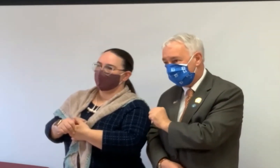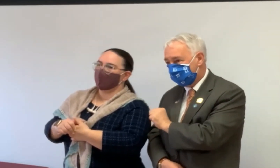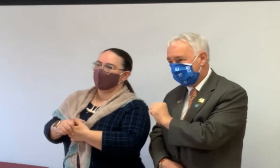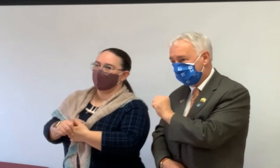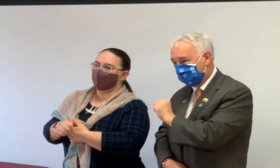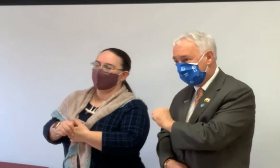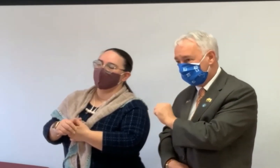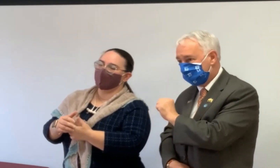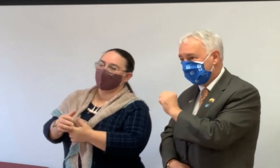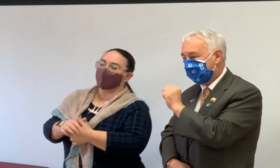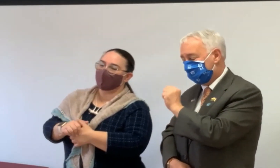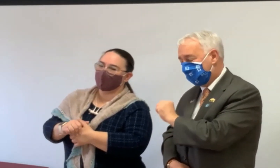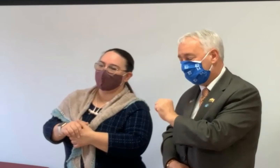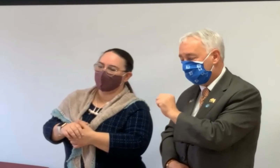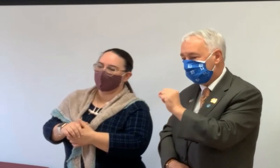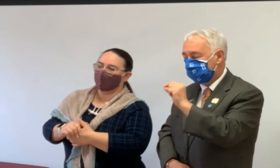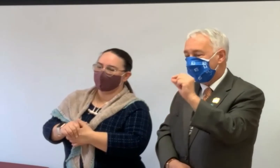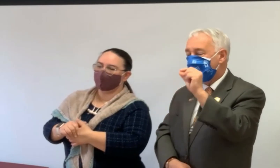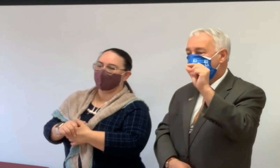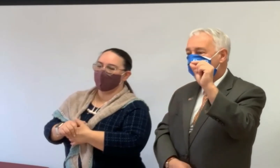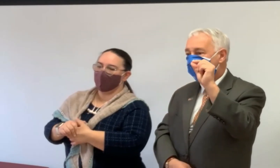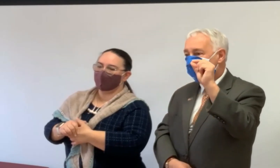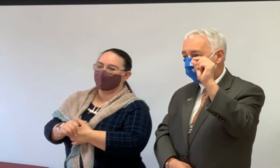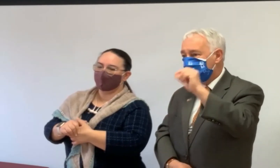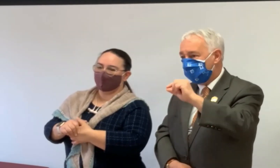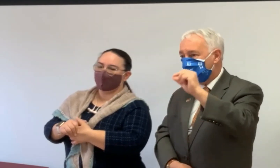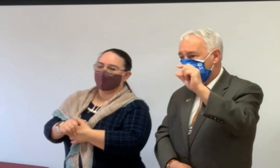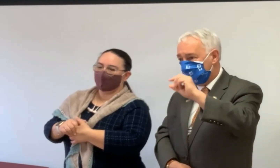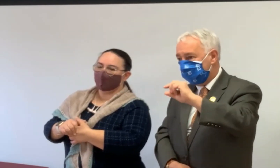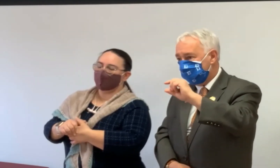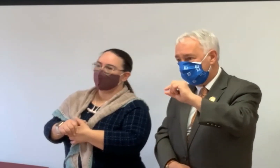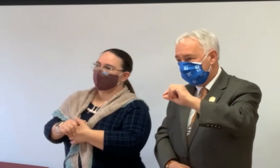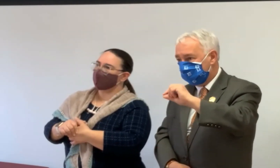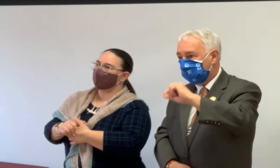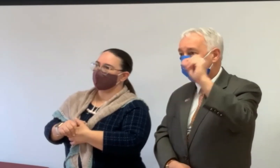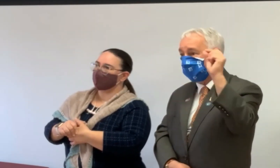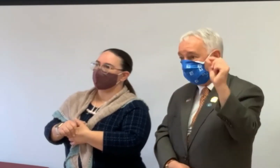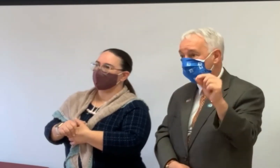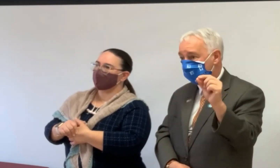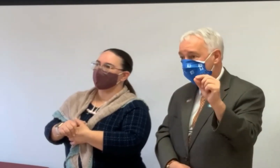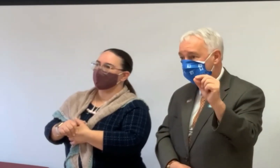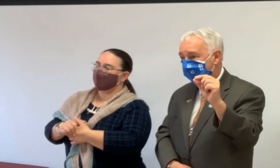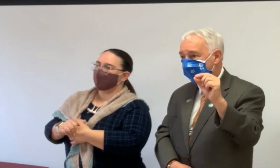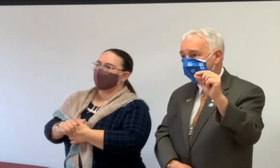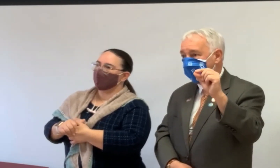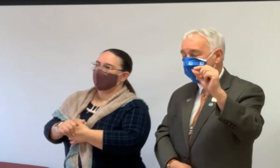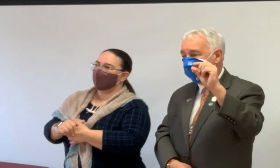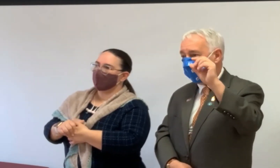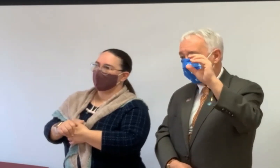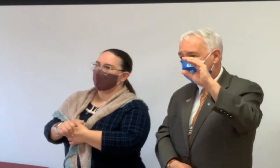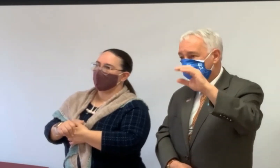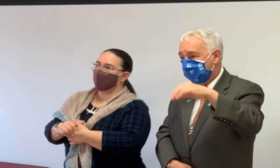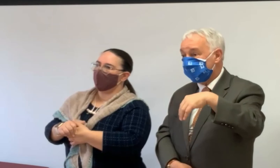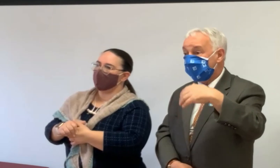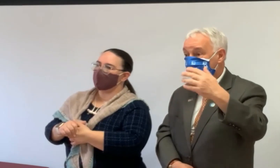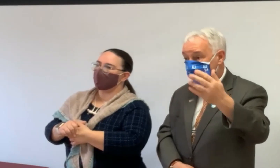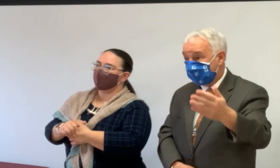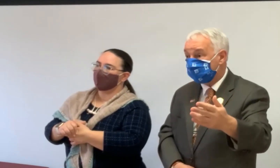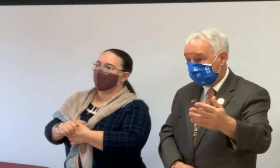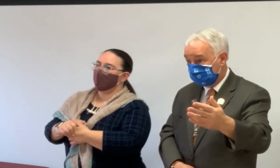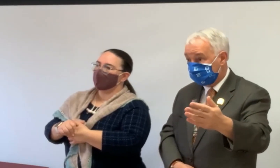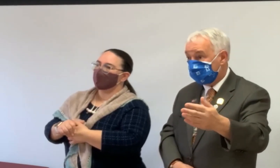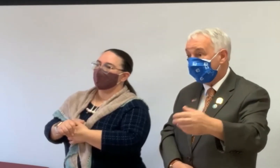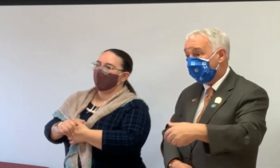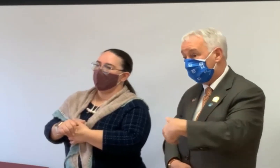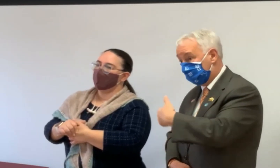for 18 years. A salesperson. I'm the broker for the entire company and I have a lot of